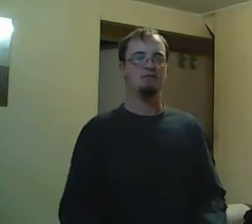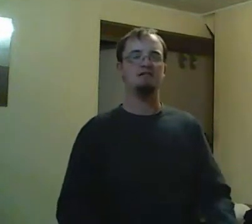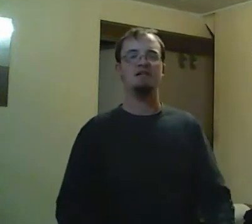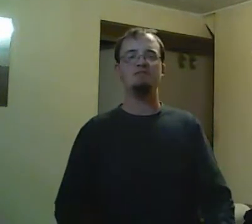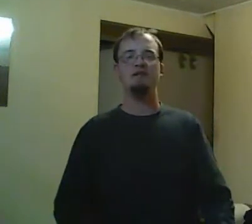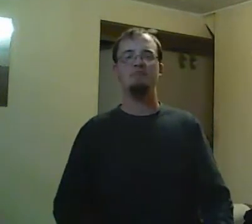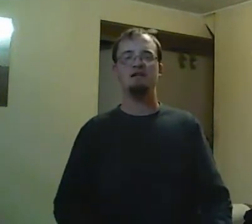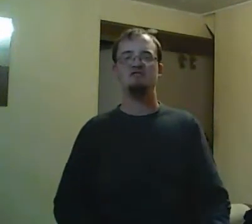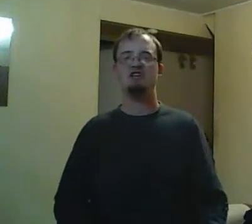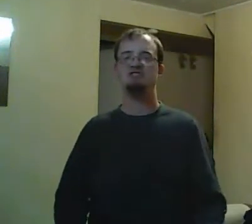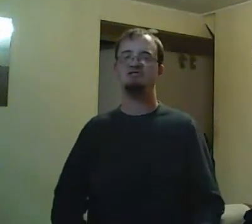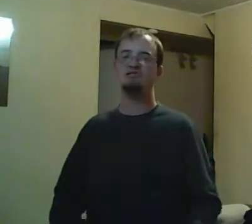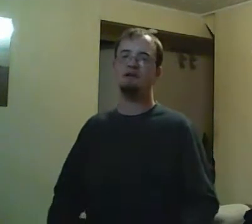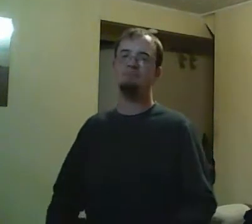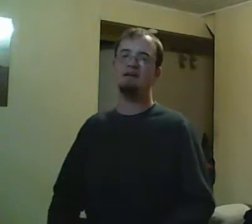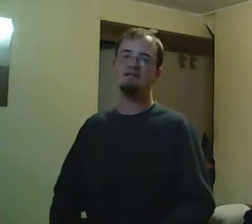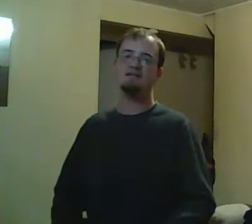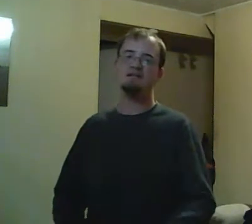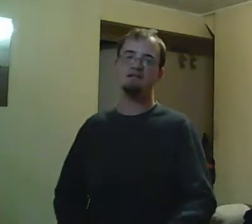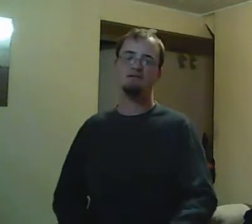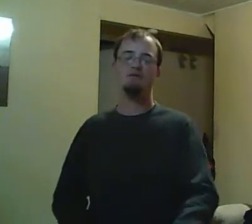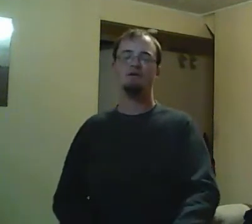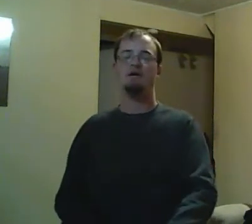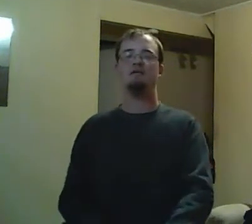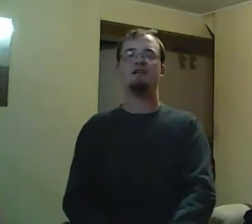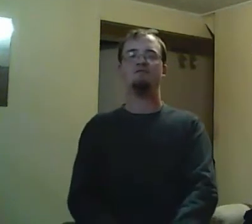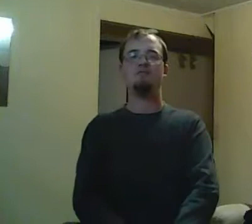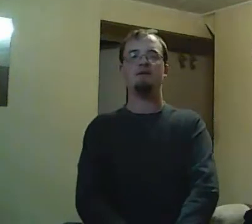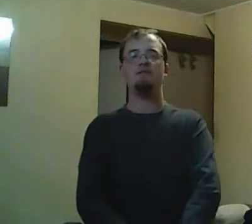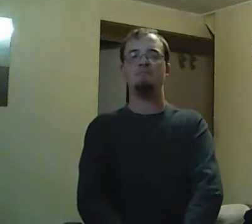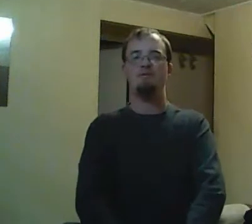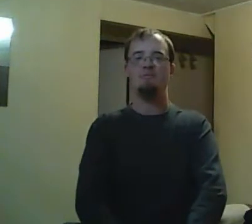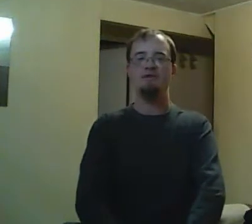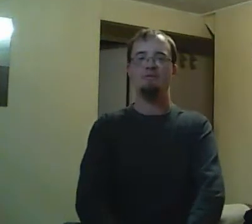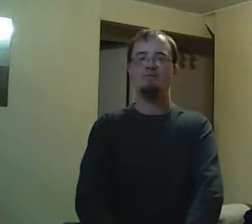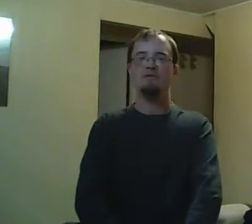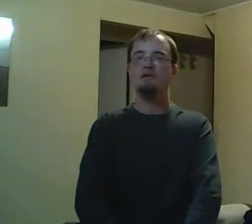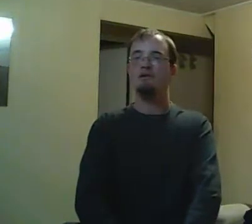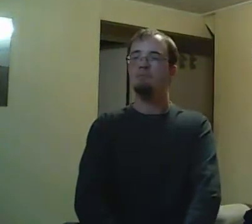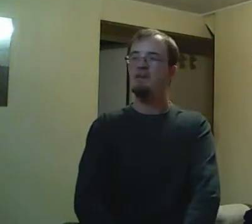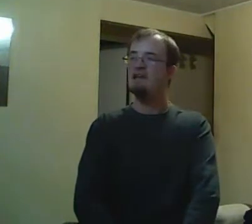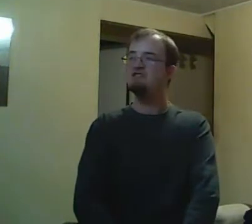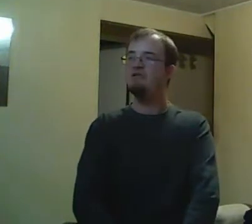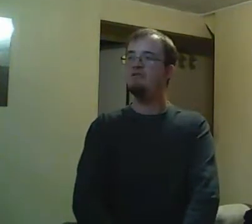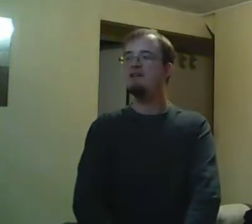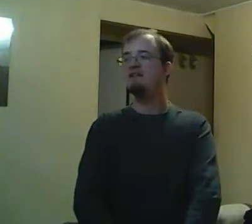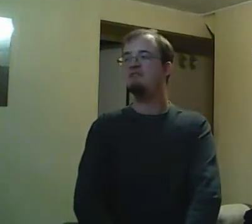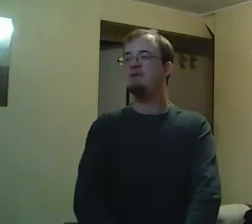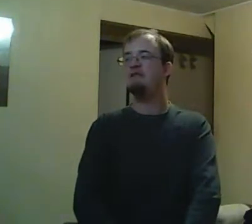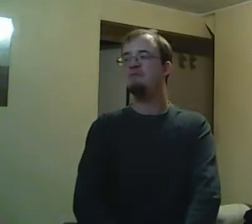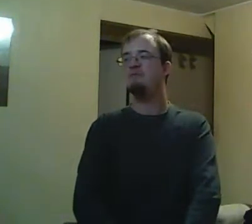has to deal with domestic violence through her mother because her mother has a lot of abusive boyfriends.